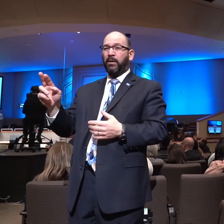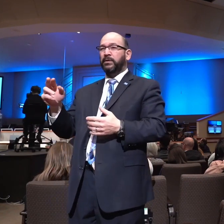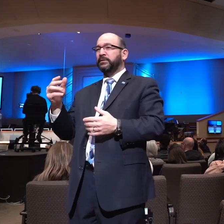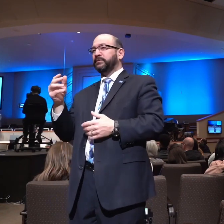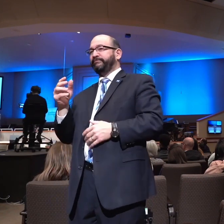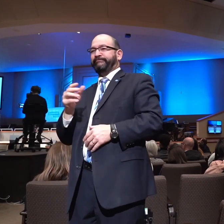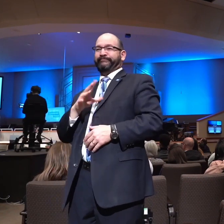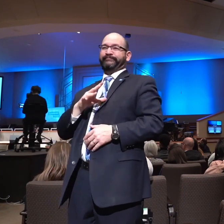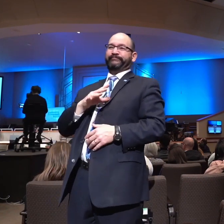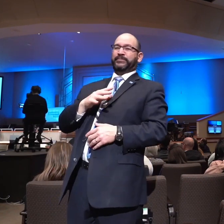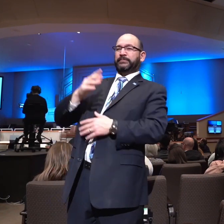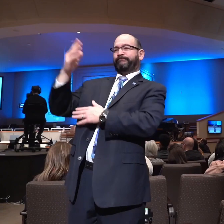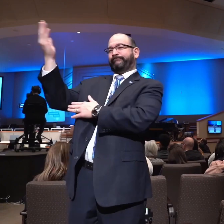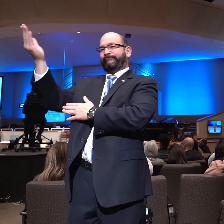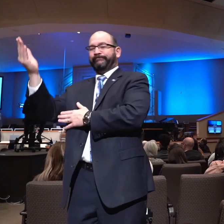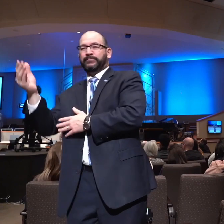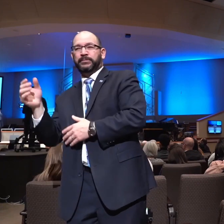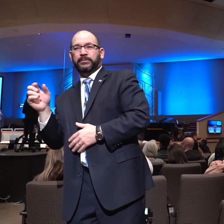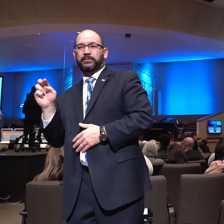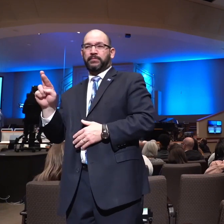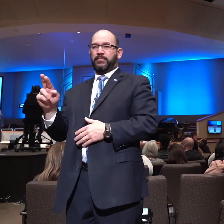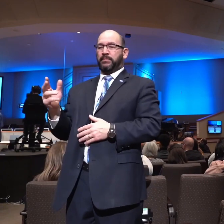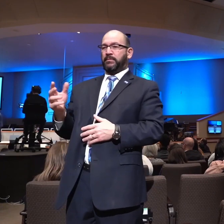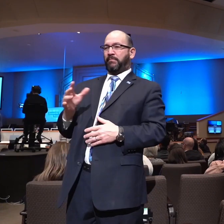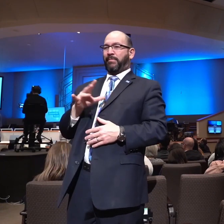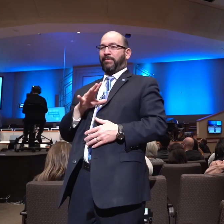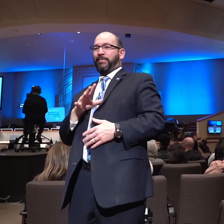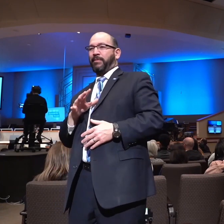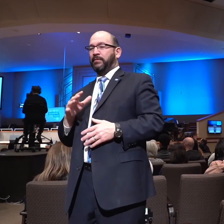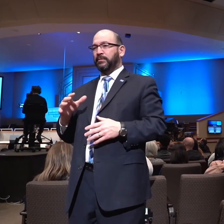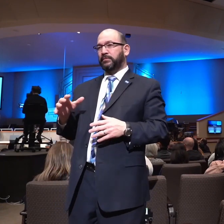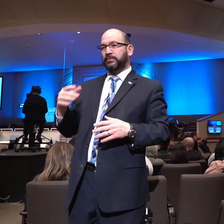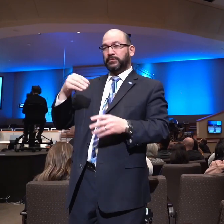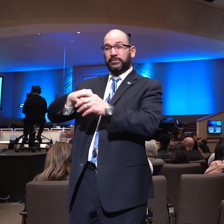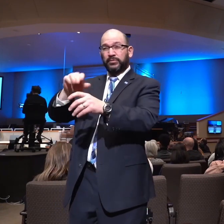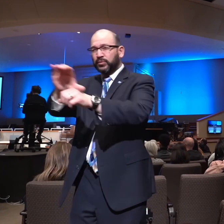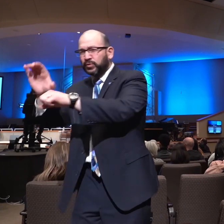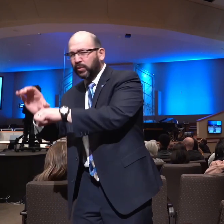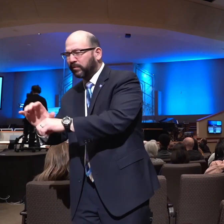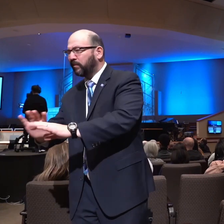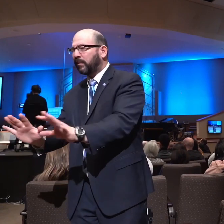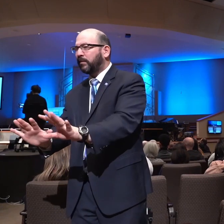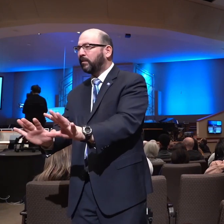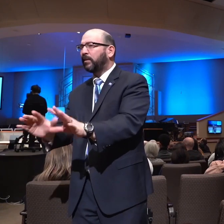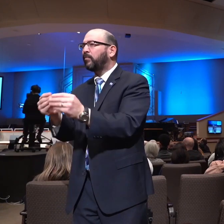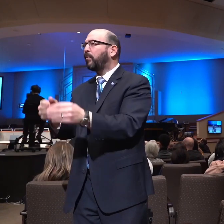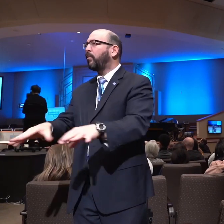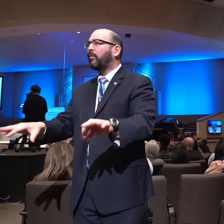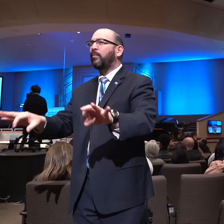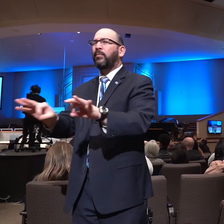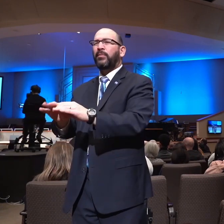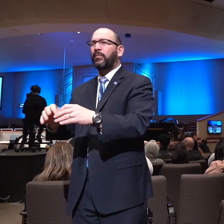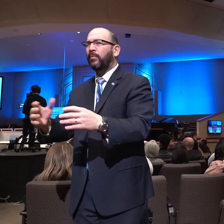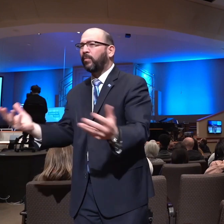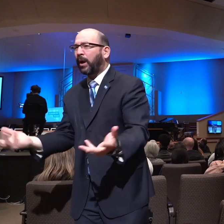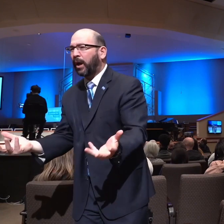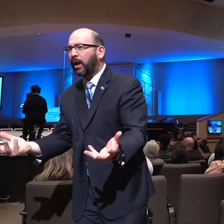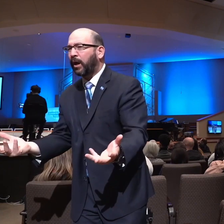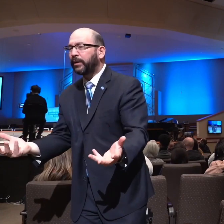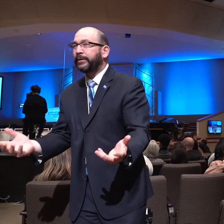decor or lighting package or some kind of entertainment form, more than all of those things, what they desperately need is the power of God